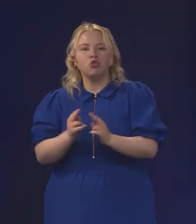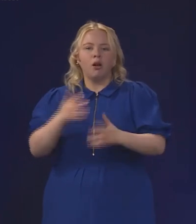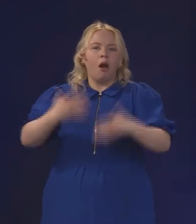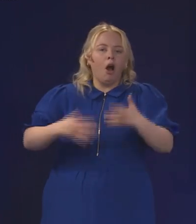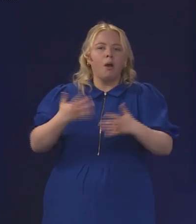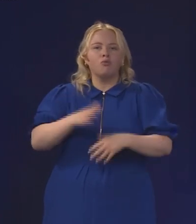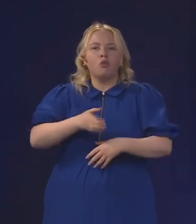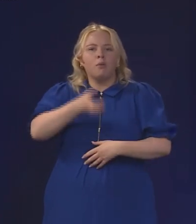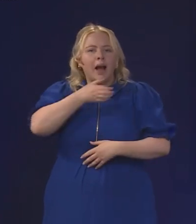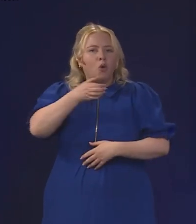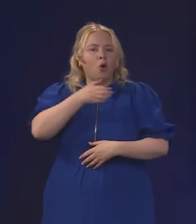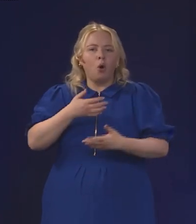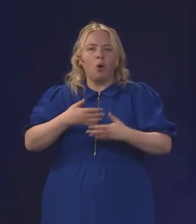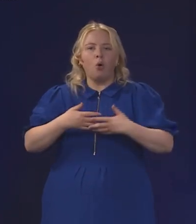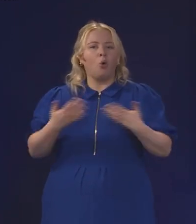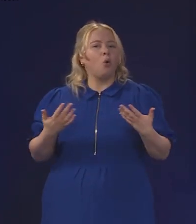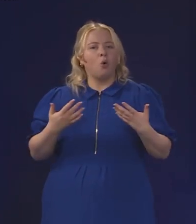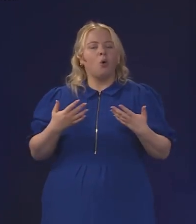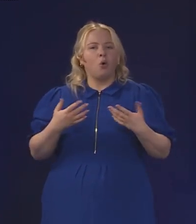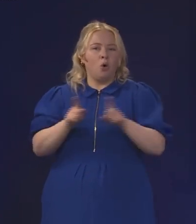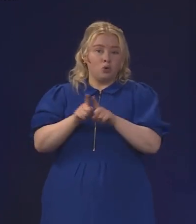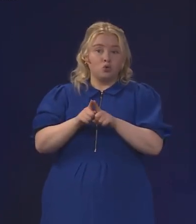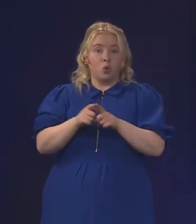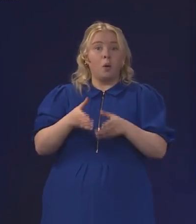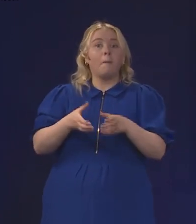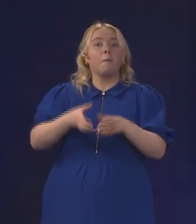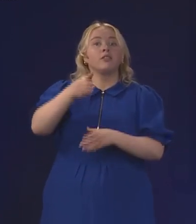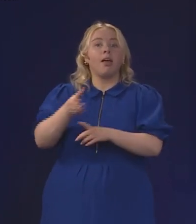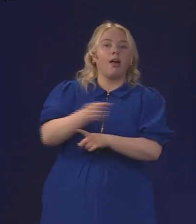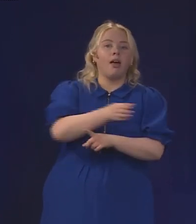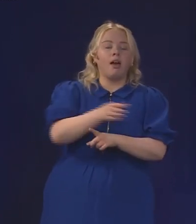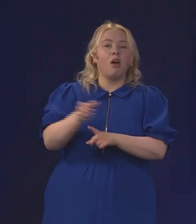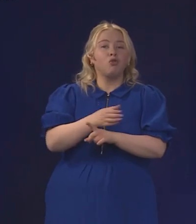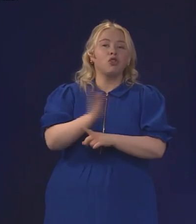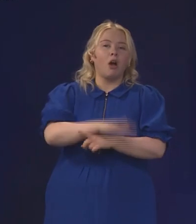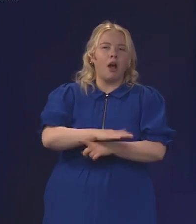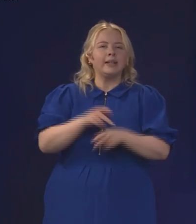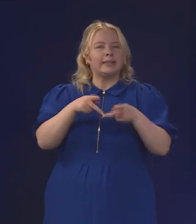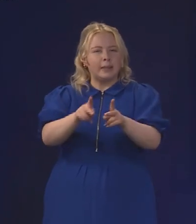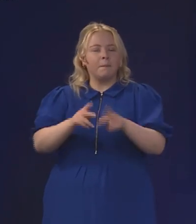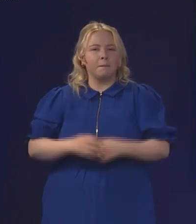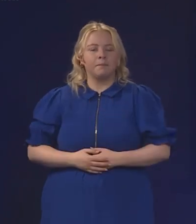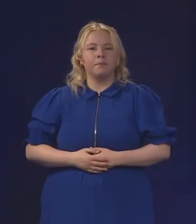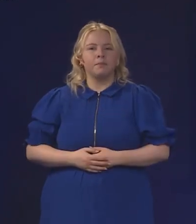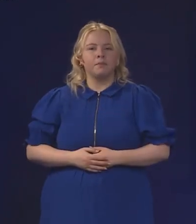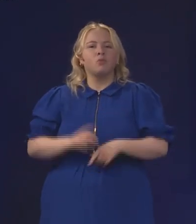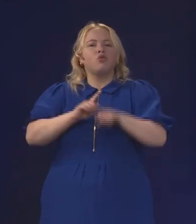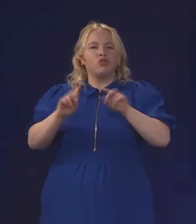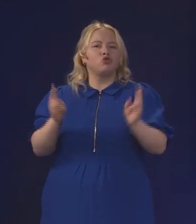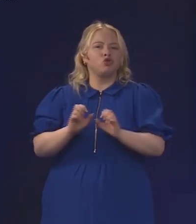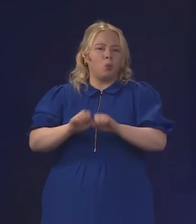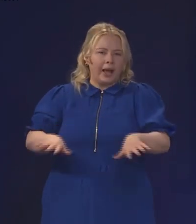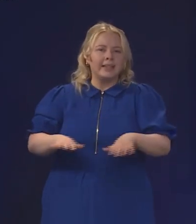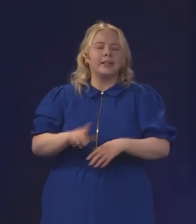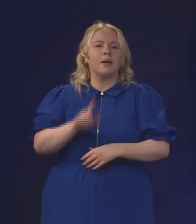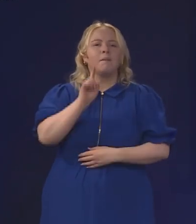from alcohol and in the sense of the deposit return scheme regulation that is about trying to reduce waste but